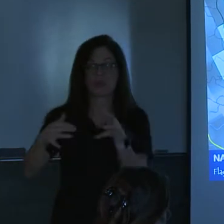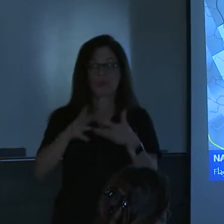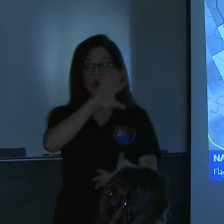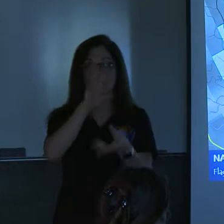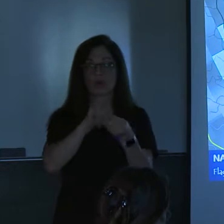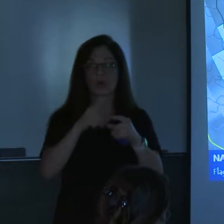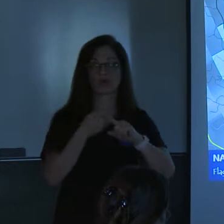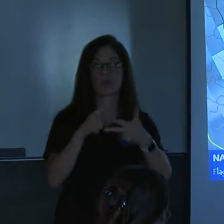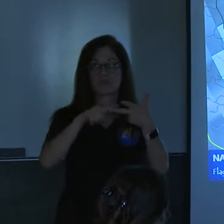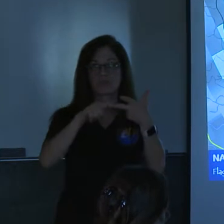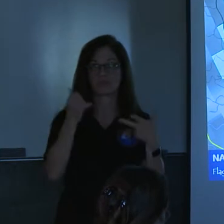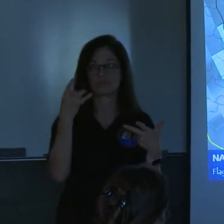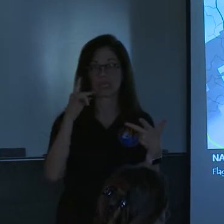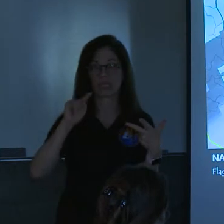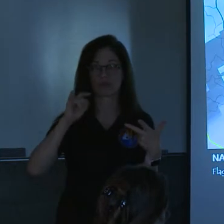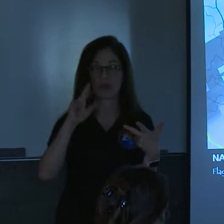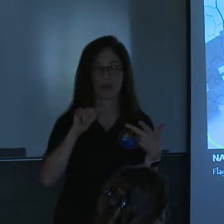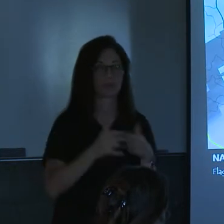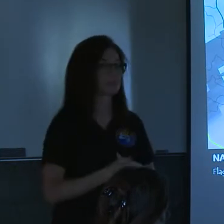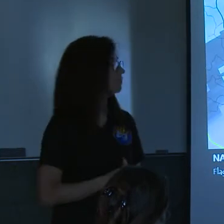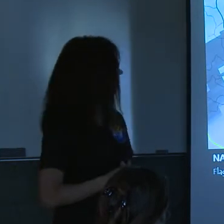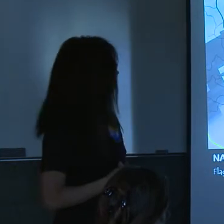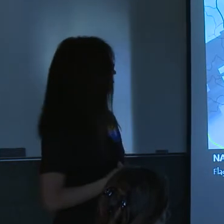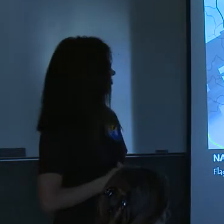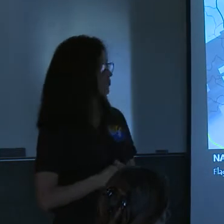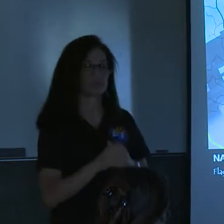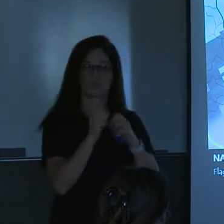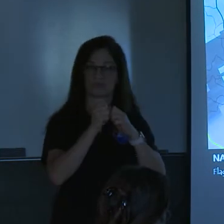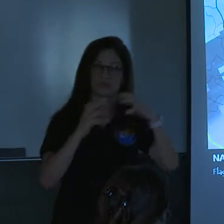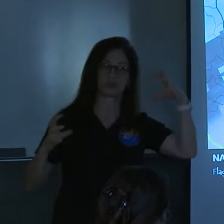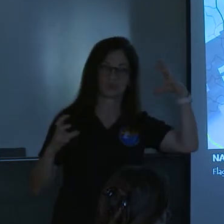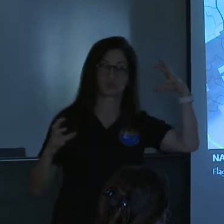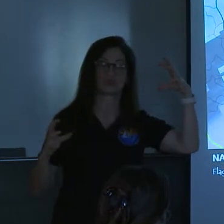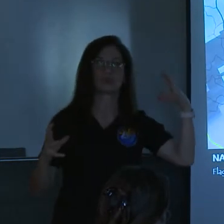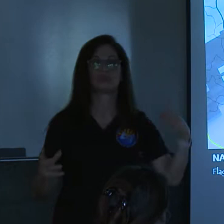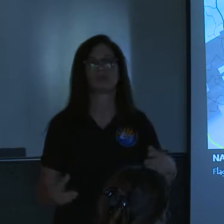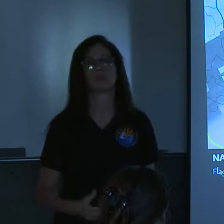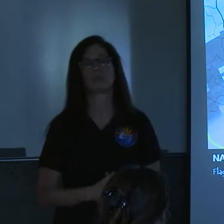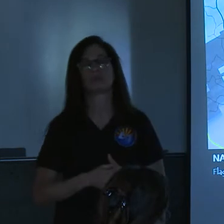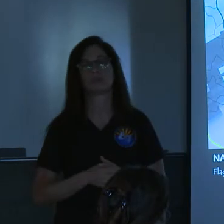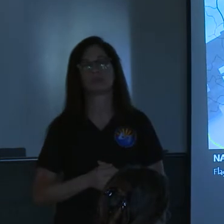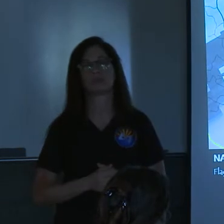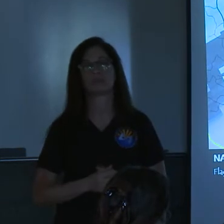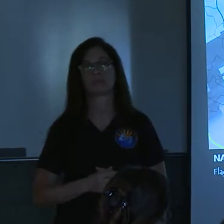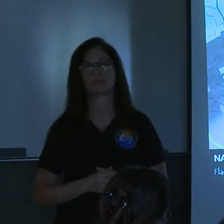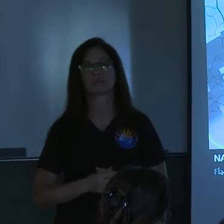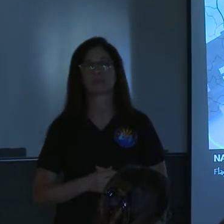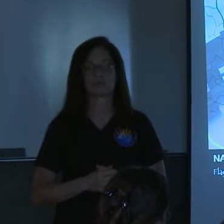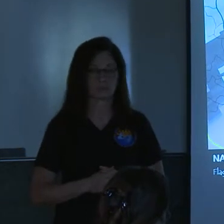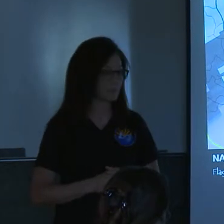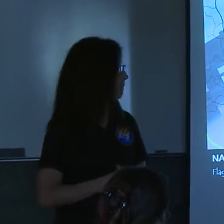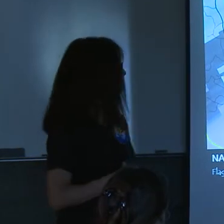the 18th let's look at that okay here's what we're